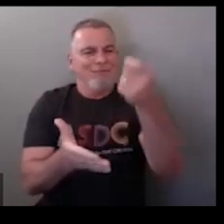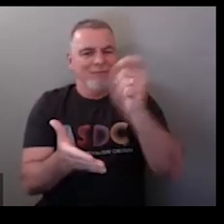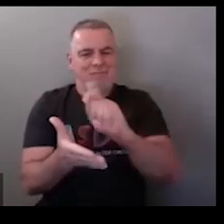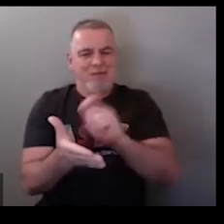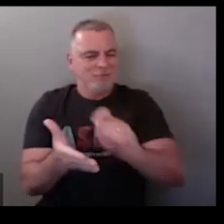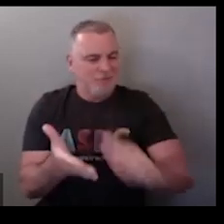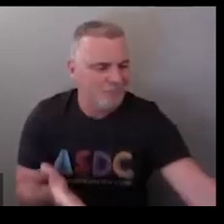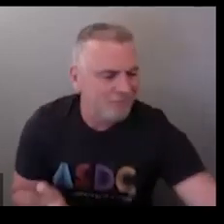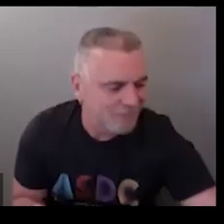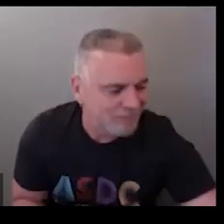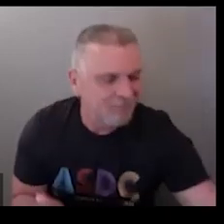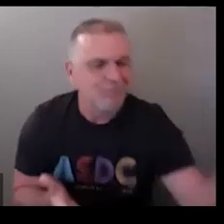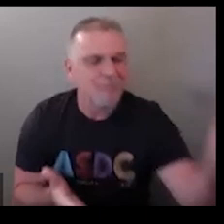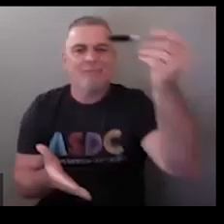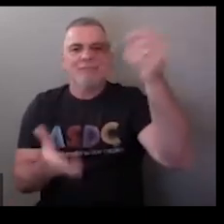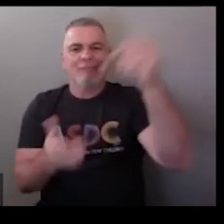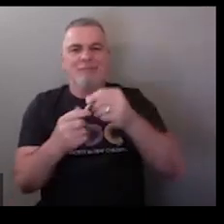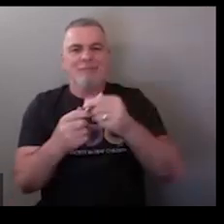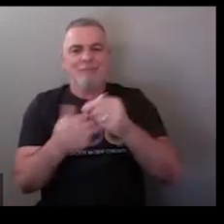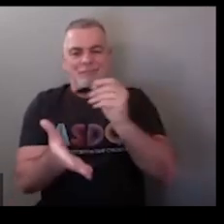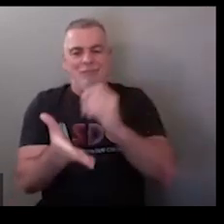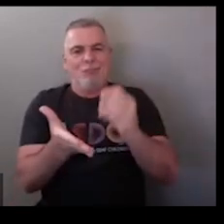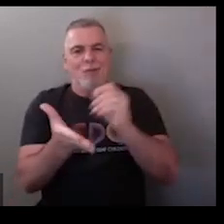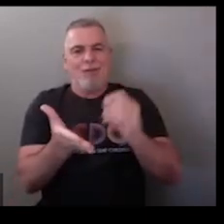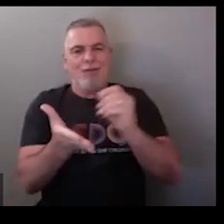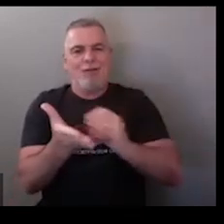this is writing like you're holding your pen or pencil